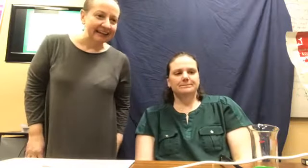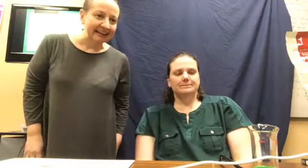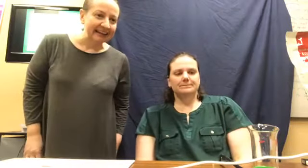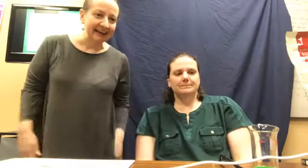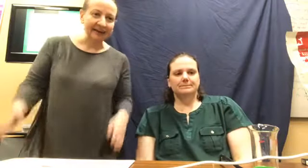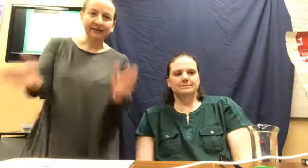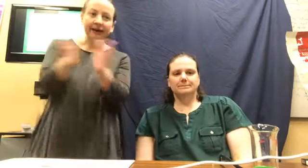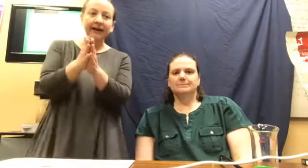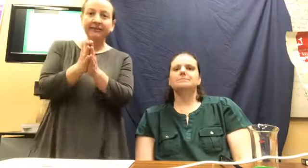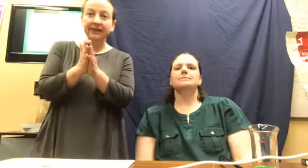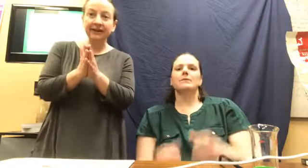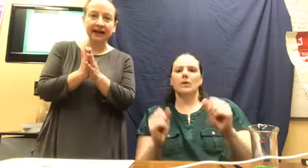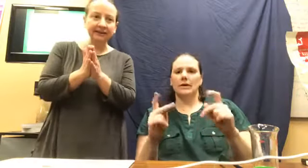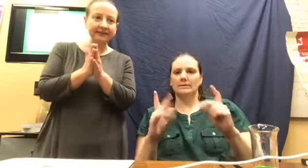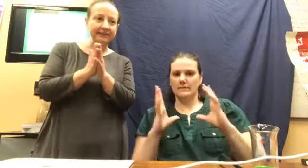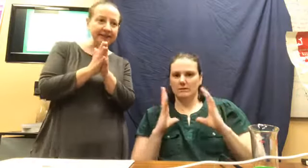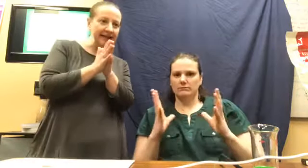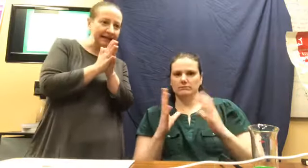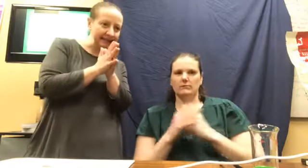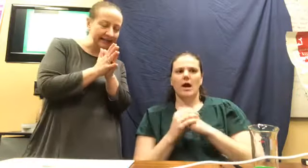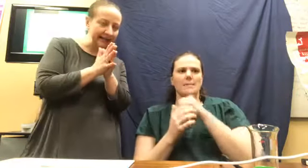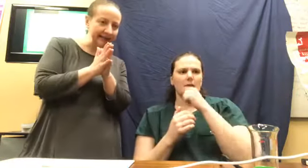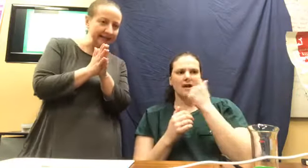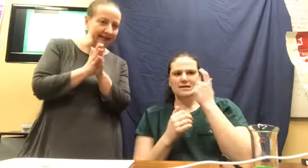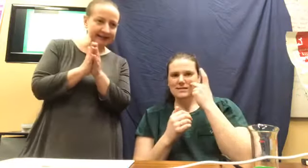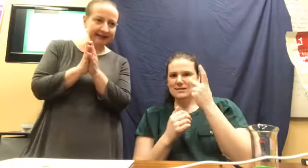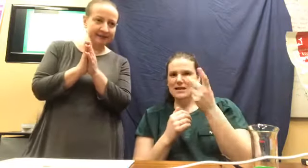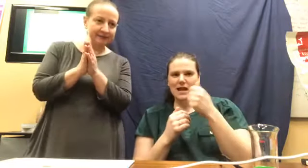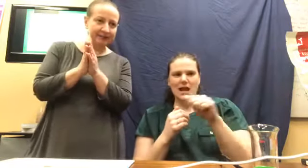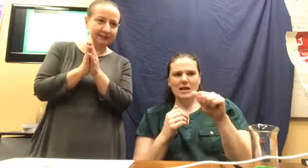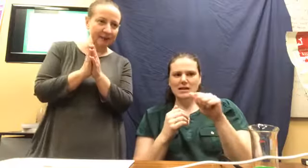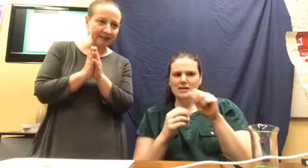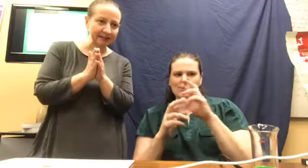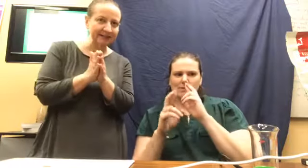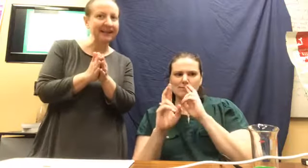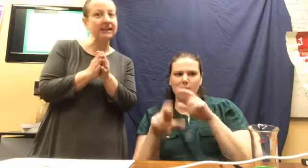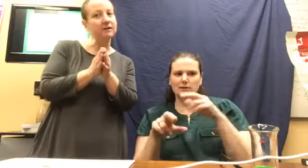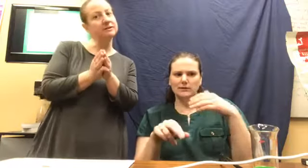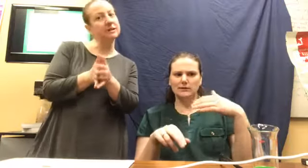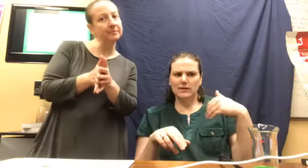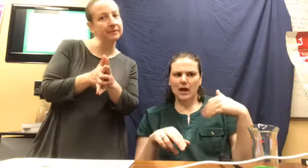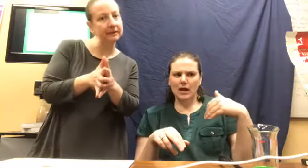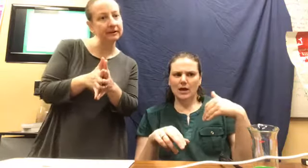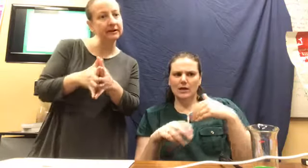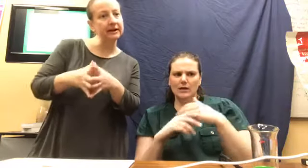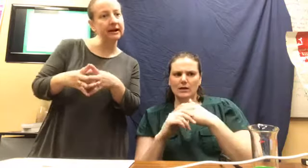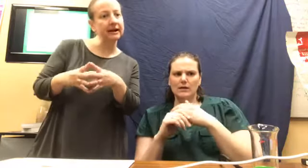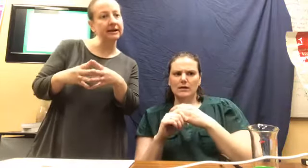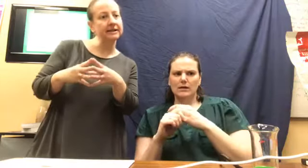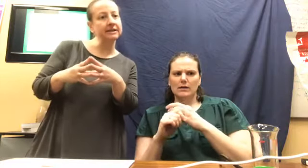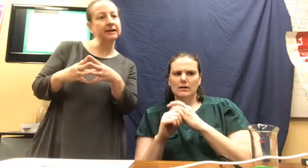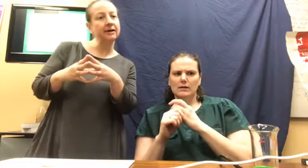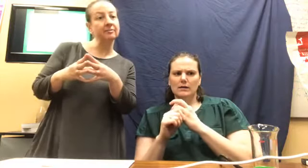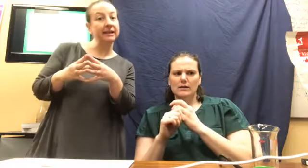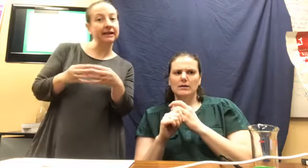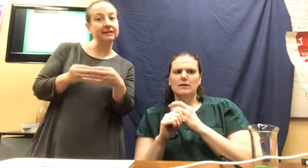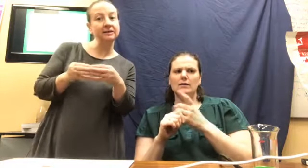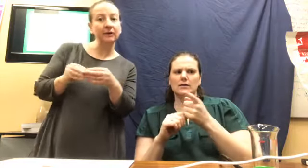All right. Well, I think I don't see any, uh, any responses. And I know some people, uh, are planning to watch